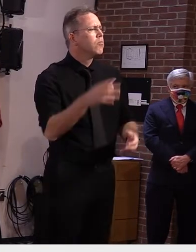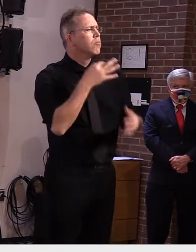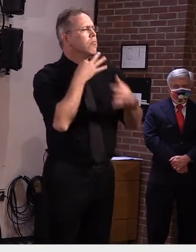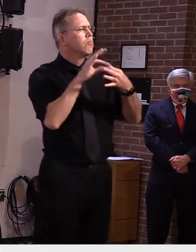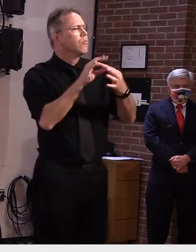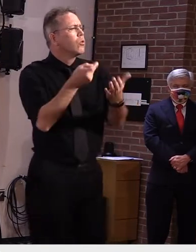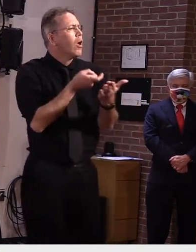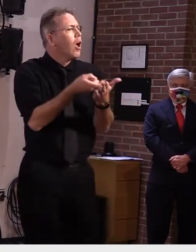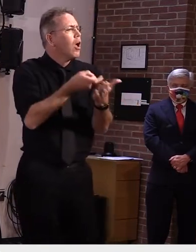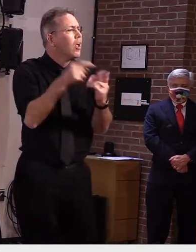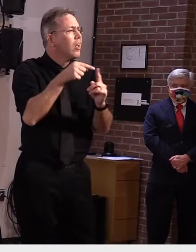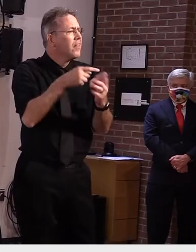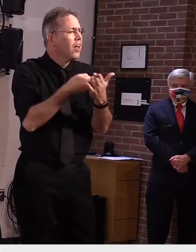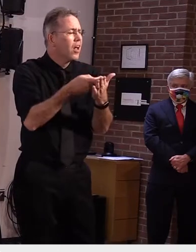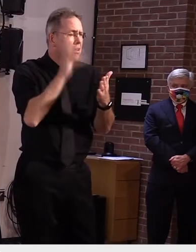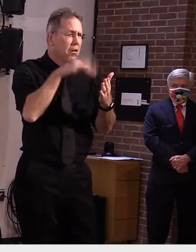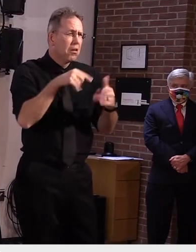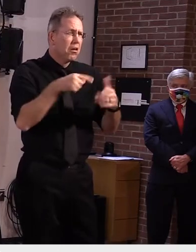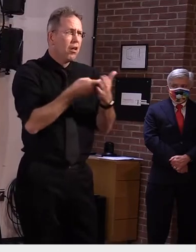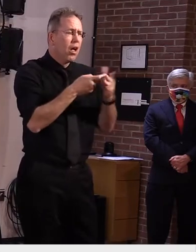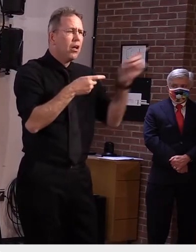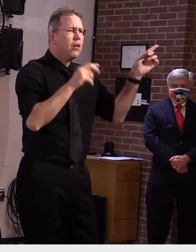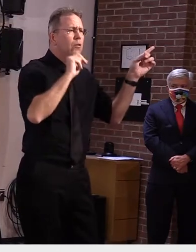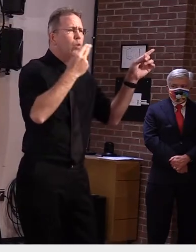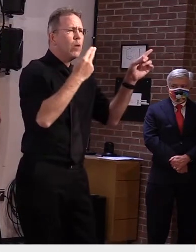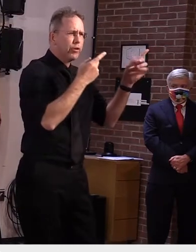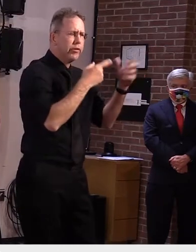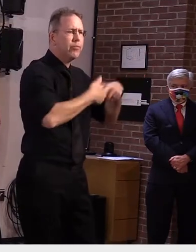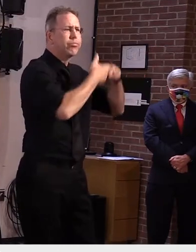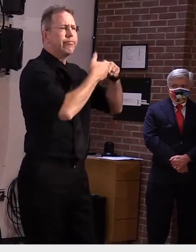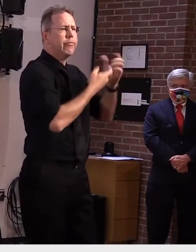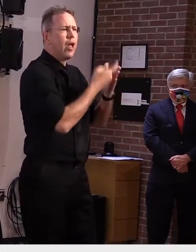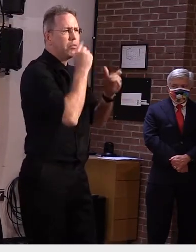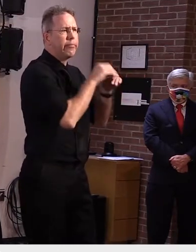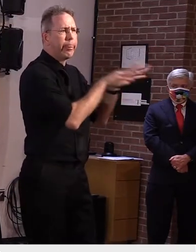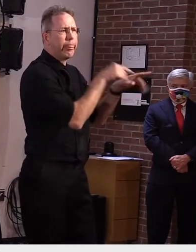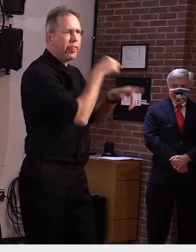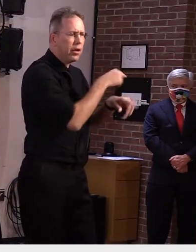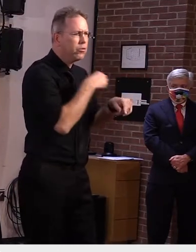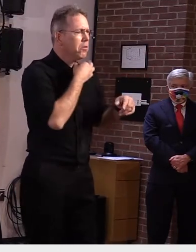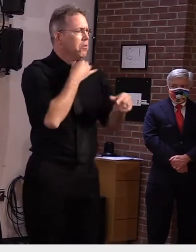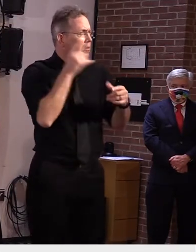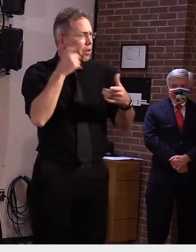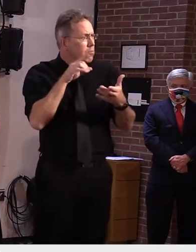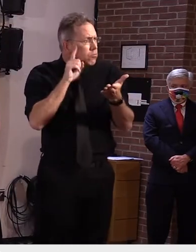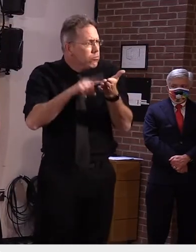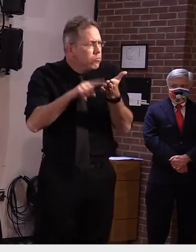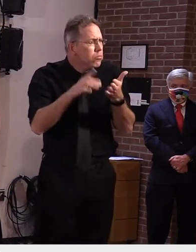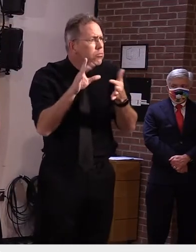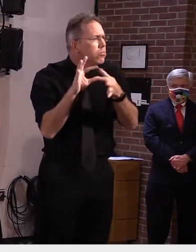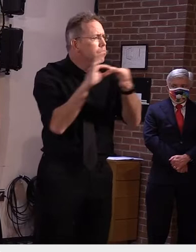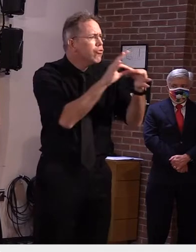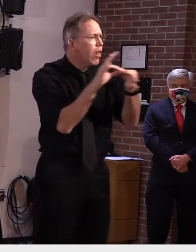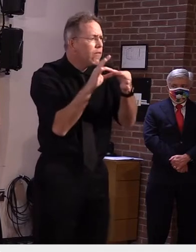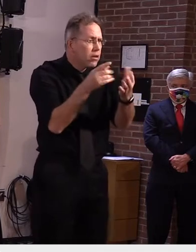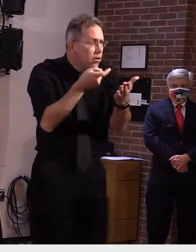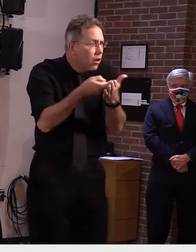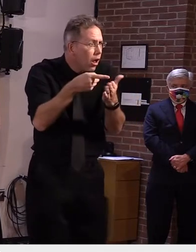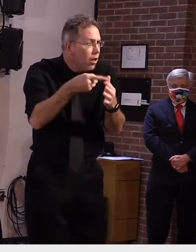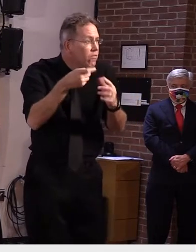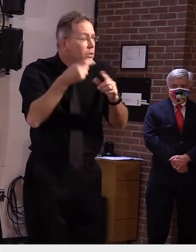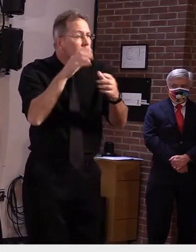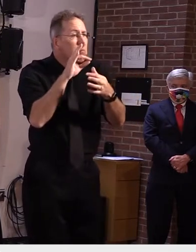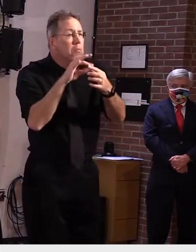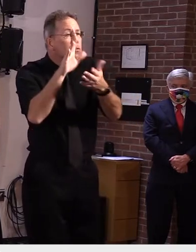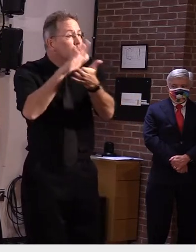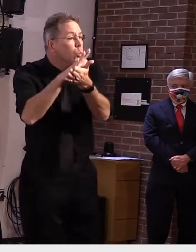to New Hampshire? Right. We do know that some Vermont hockey players did travel out of state.